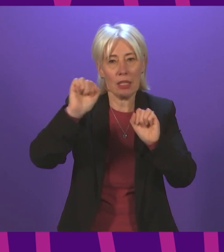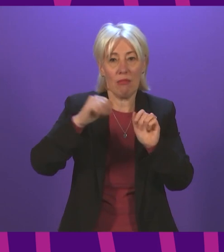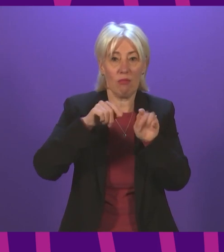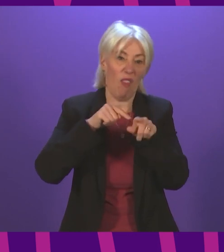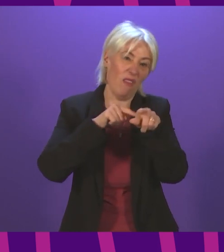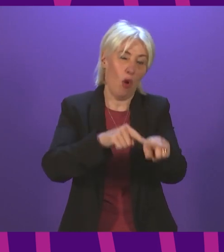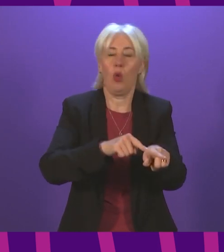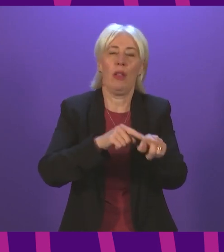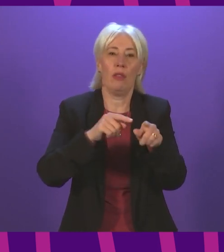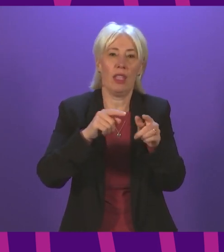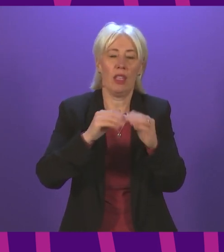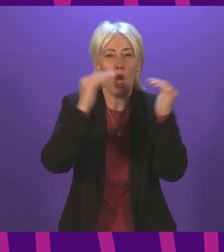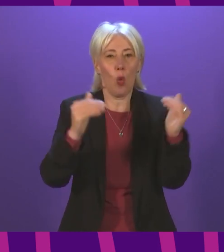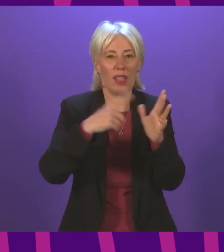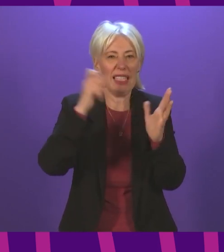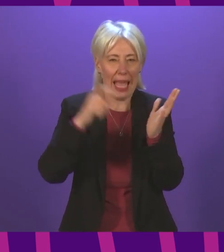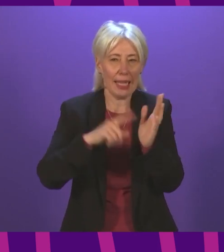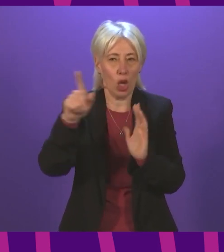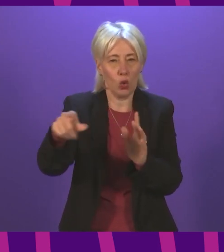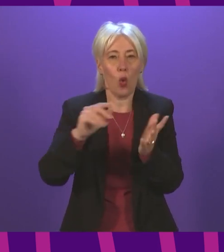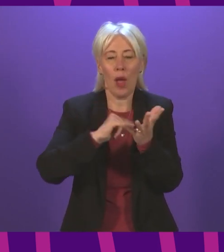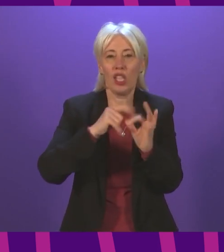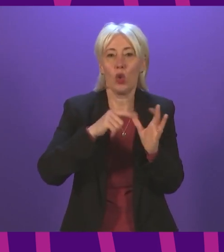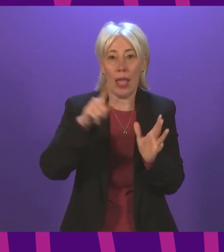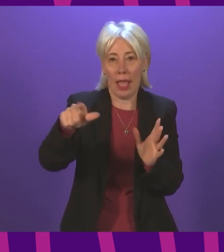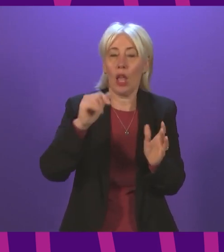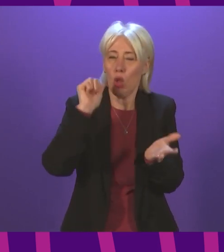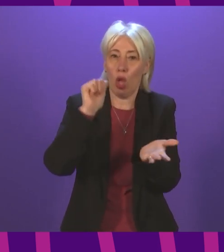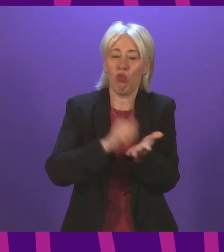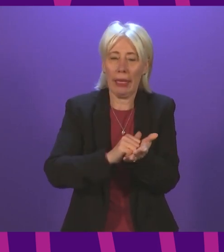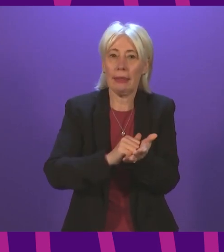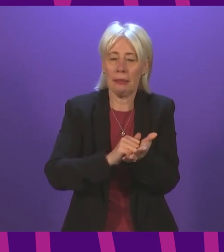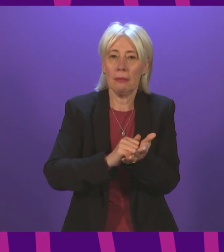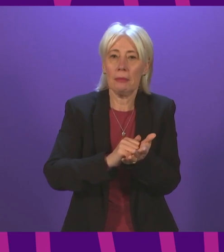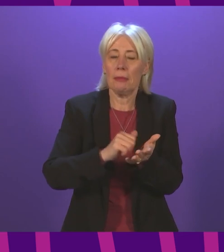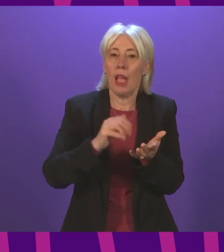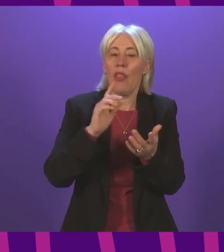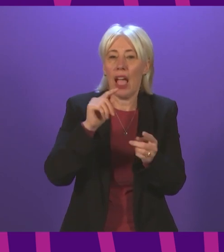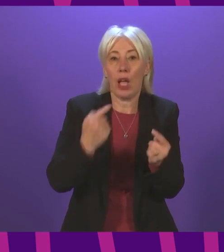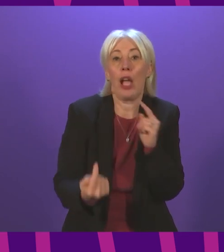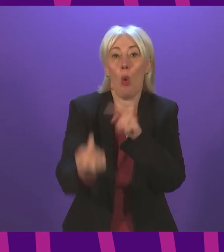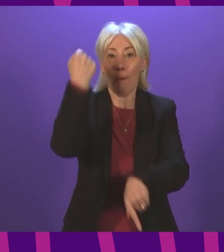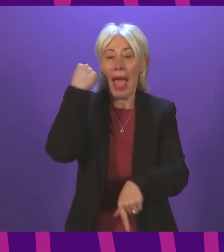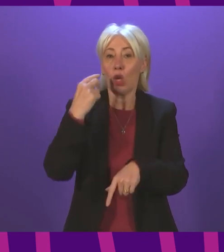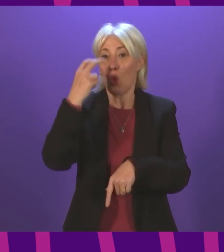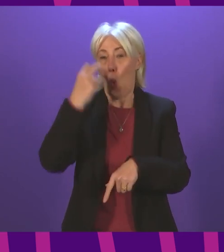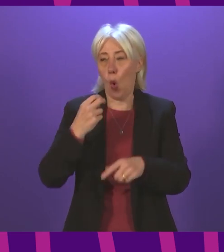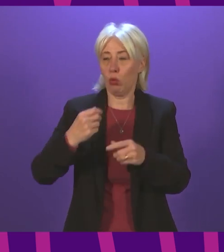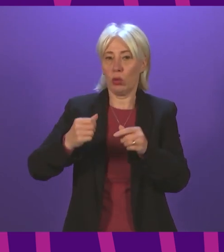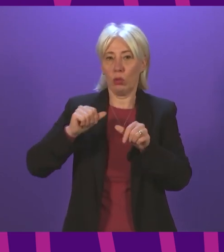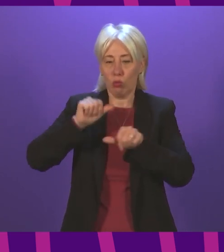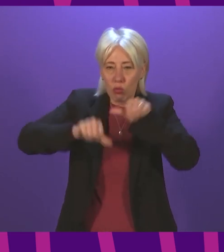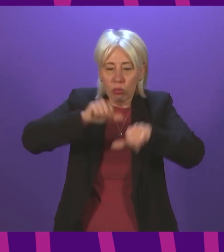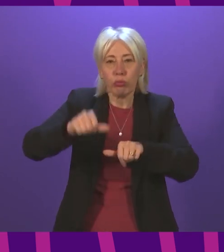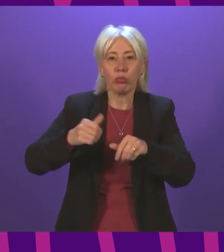Equalities Act. So, the SQA is right now to go back and make sure that that applies to all current policies and practices,